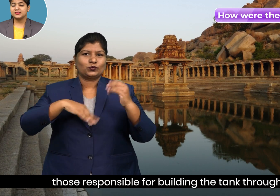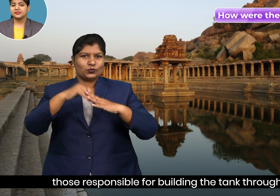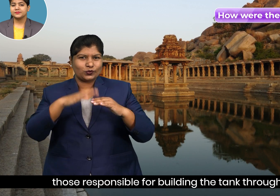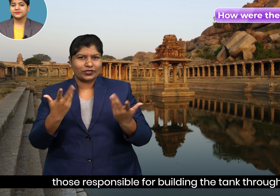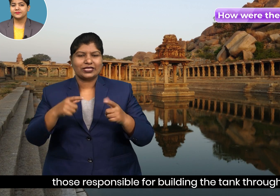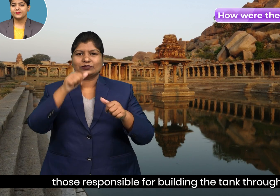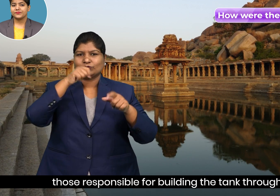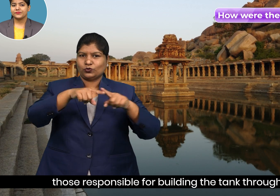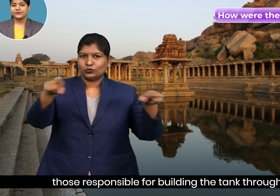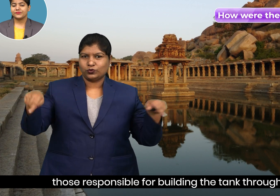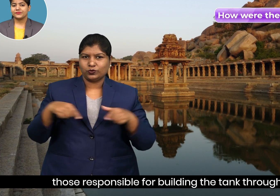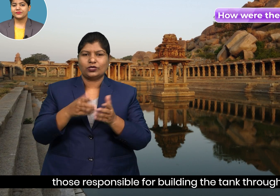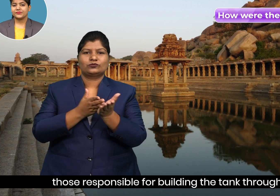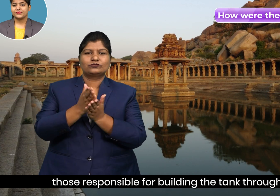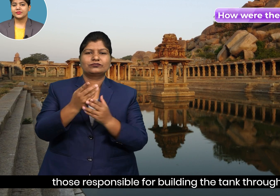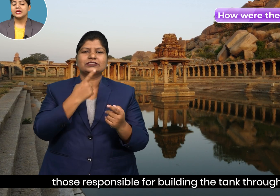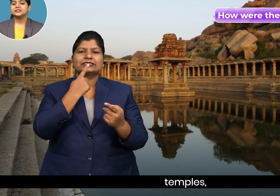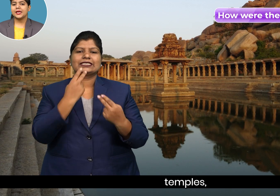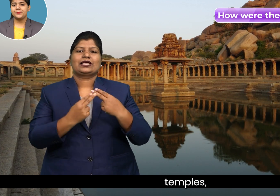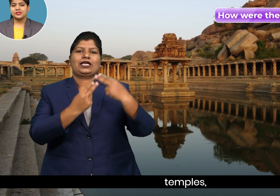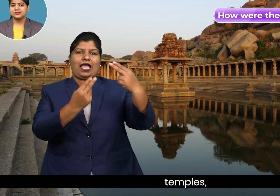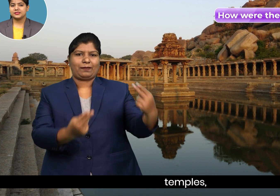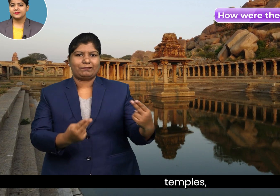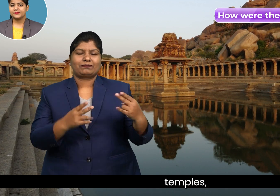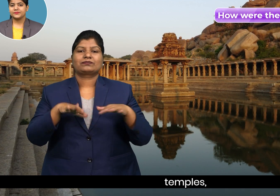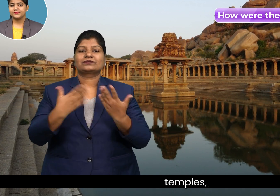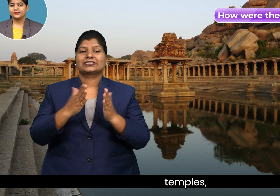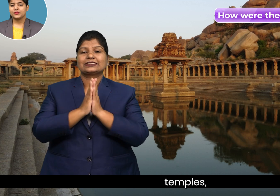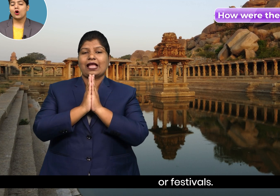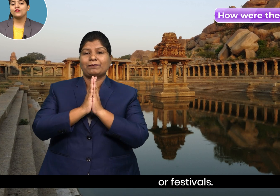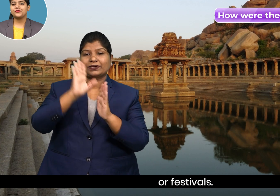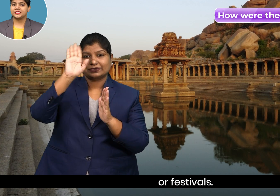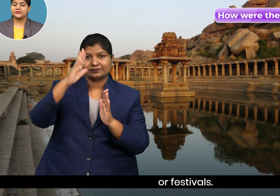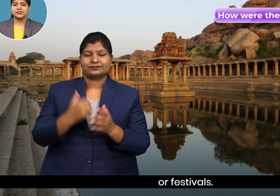temples of festivals